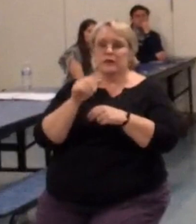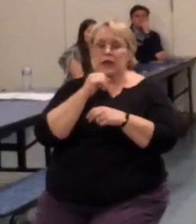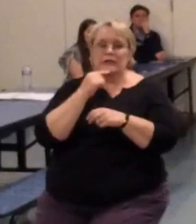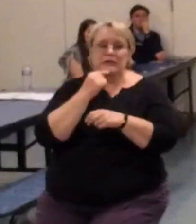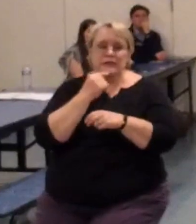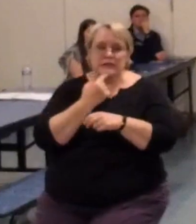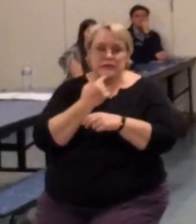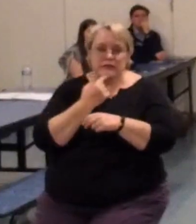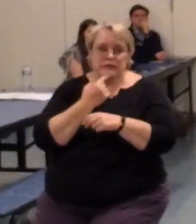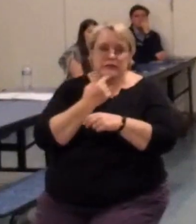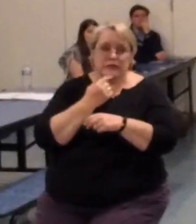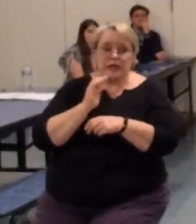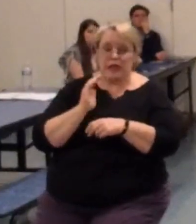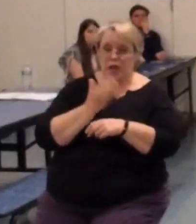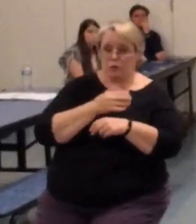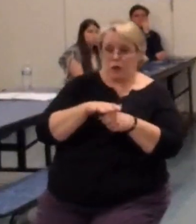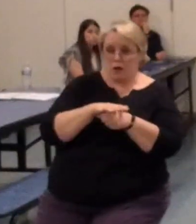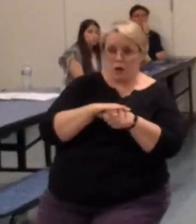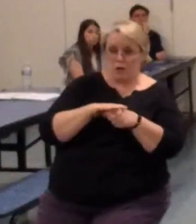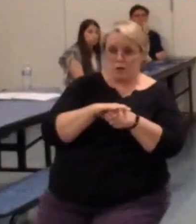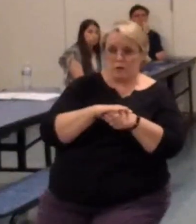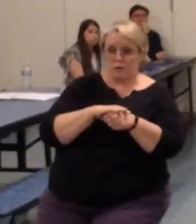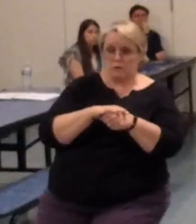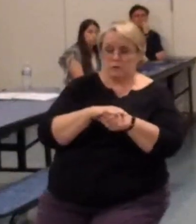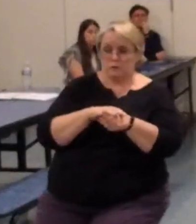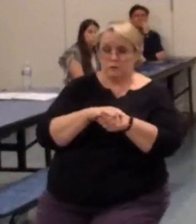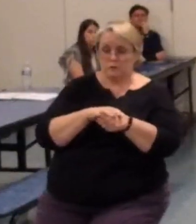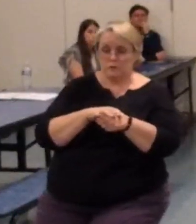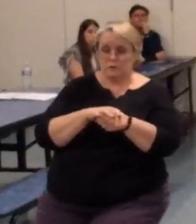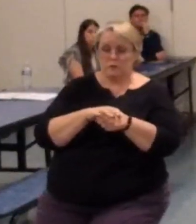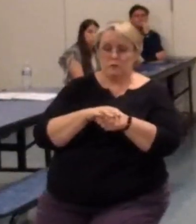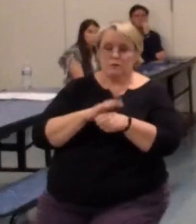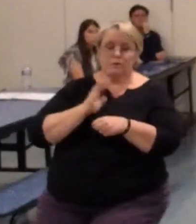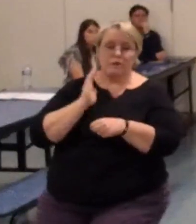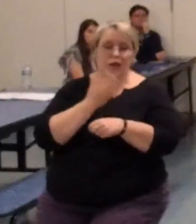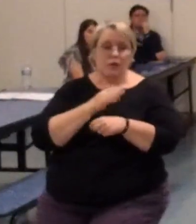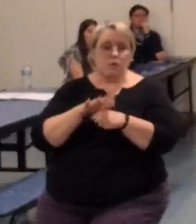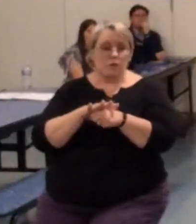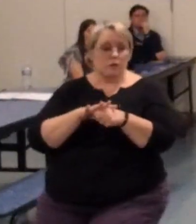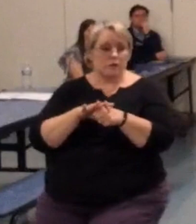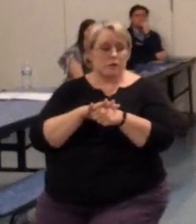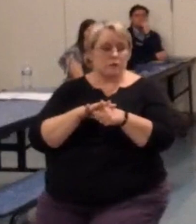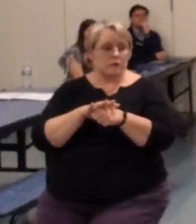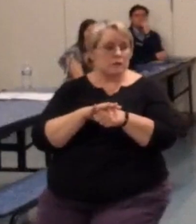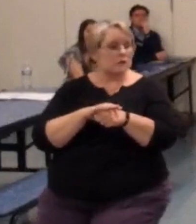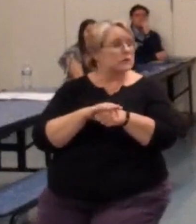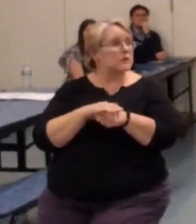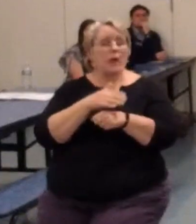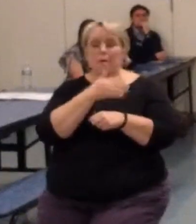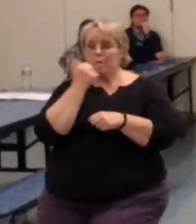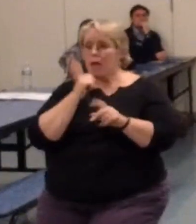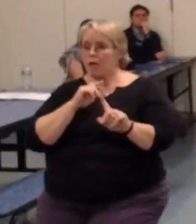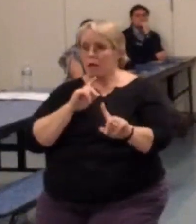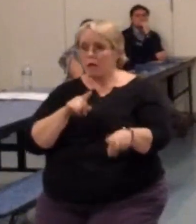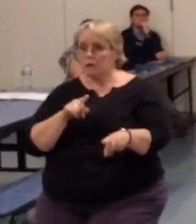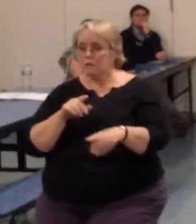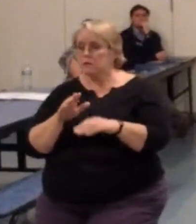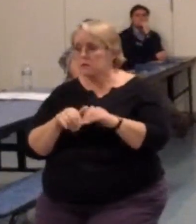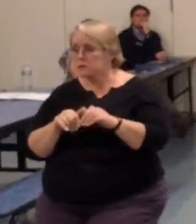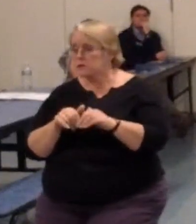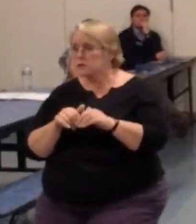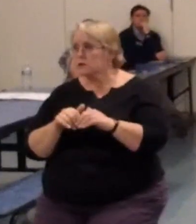serious as they are in our area. In our area, there's better solutions than